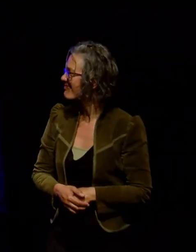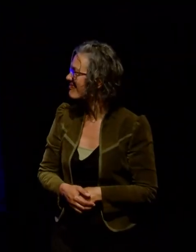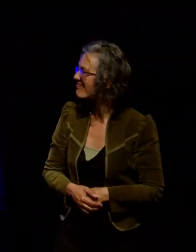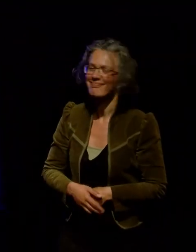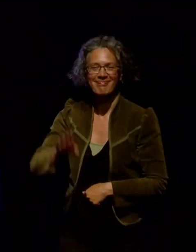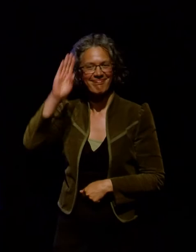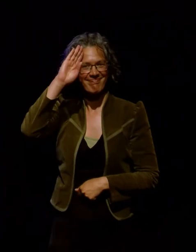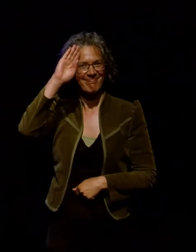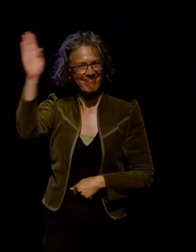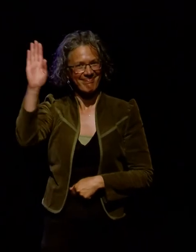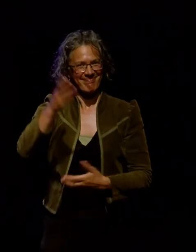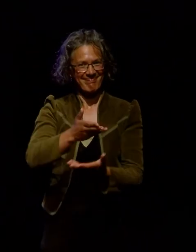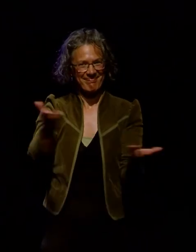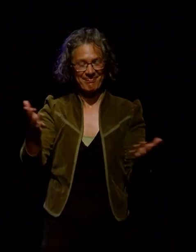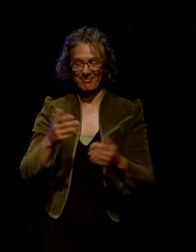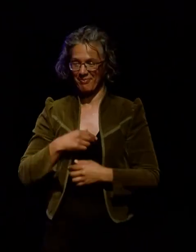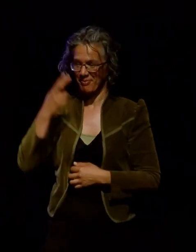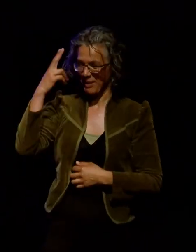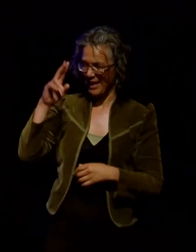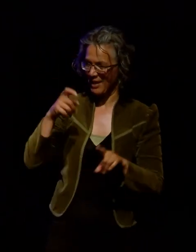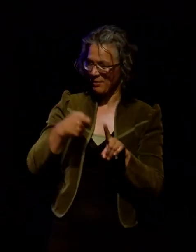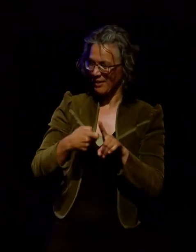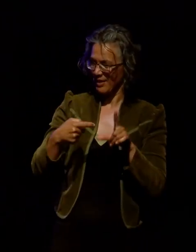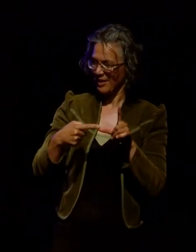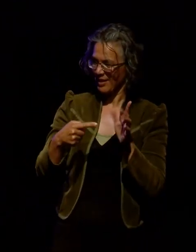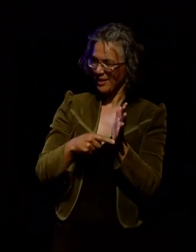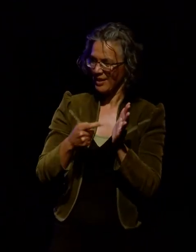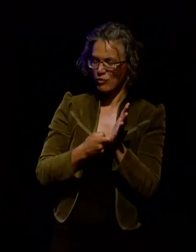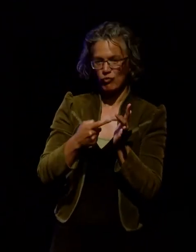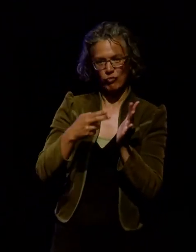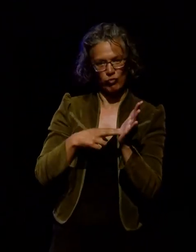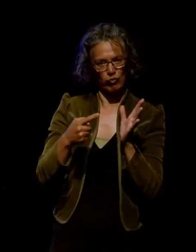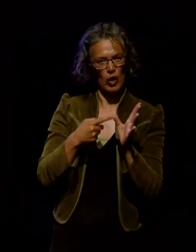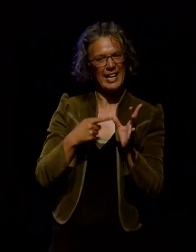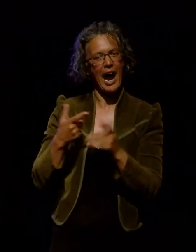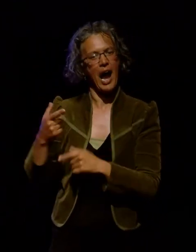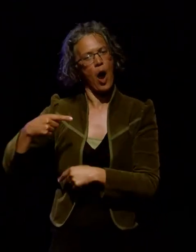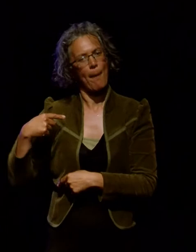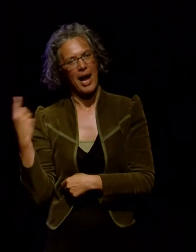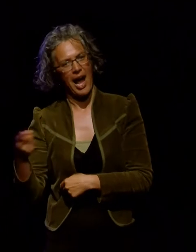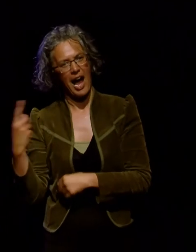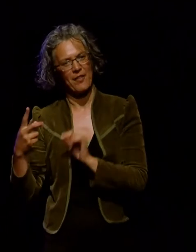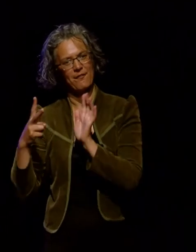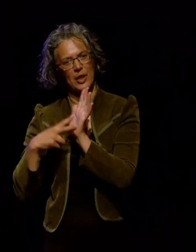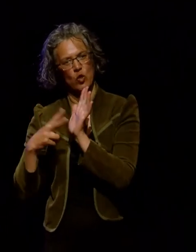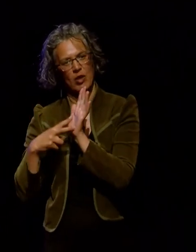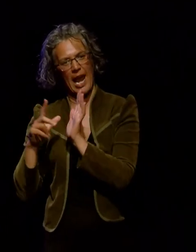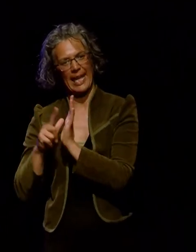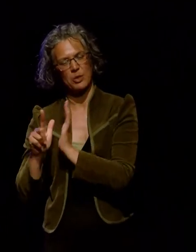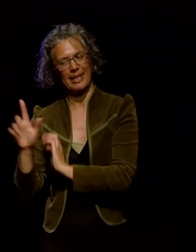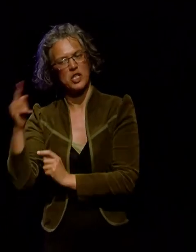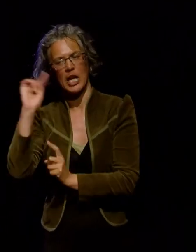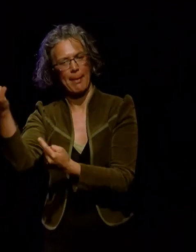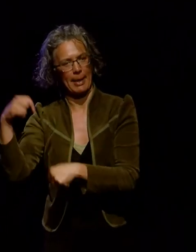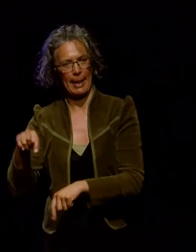Kia ora koutou, I'm Katrina McPherson and this Creative Commons presentation comes to you on behalf of Victoria Leachman who can't be here. Victoria